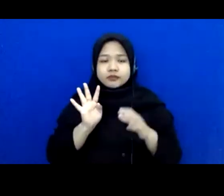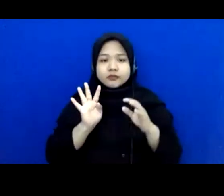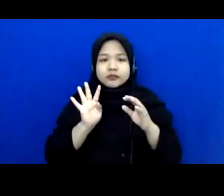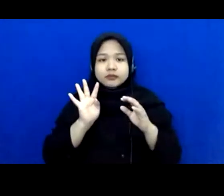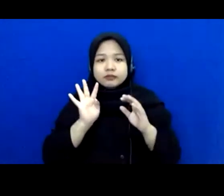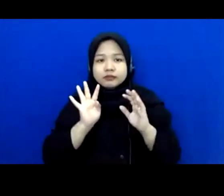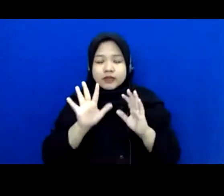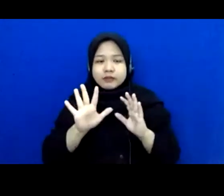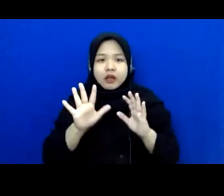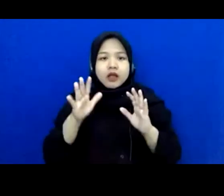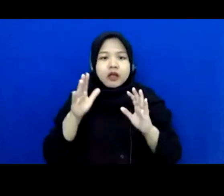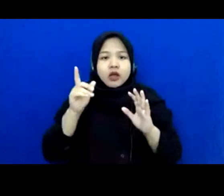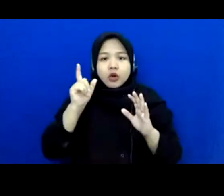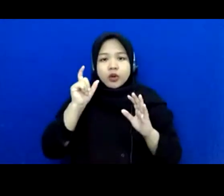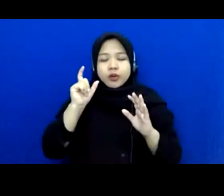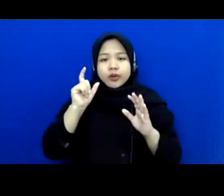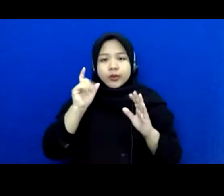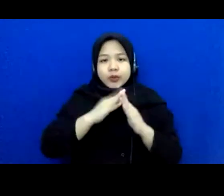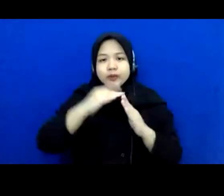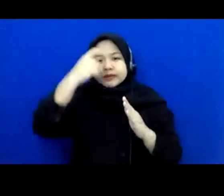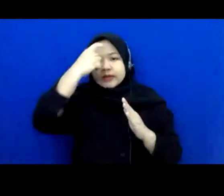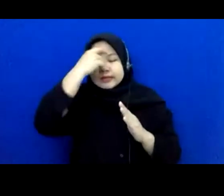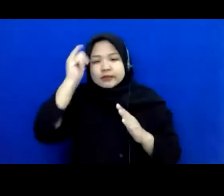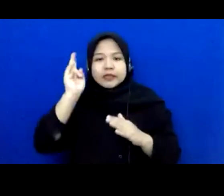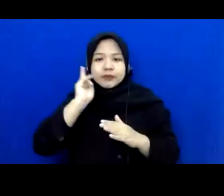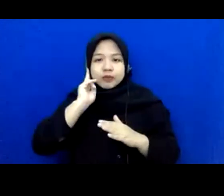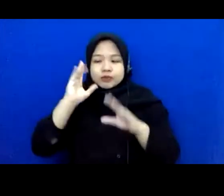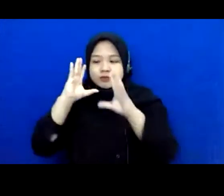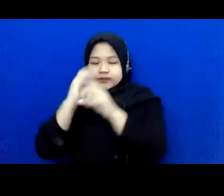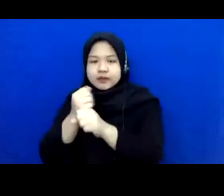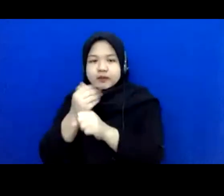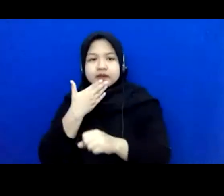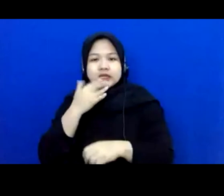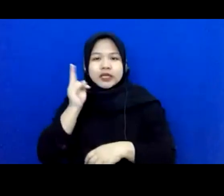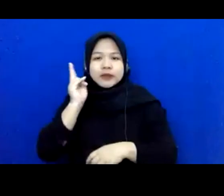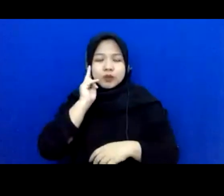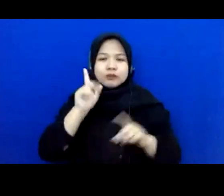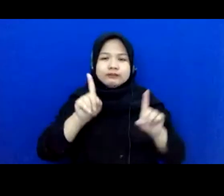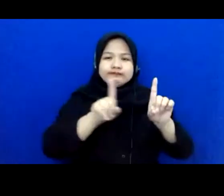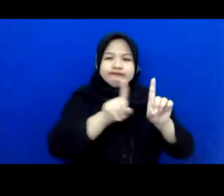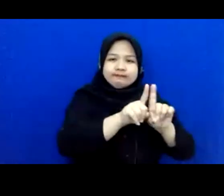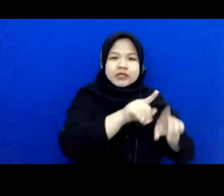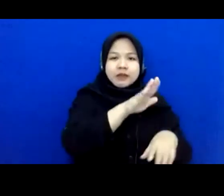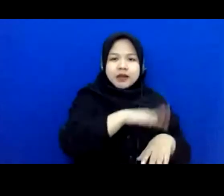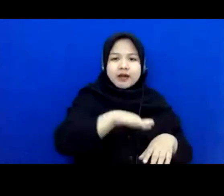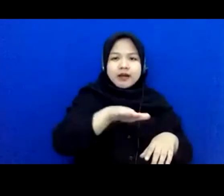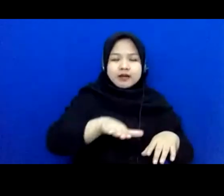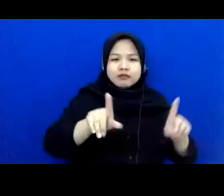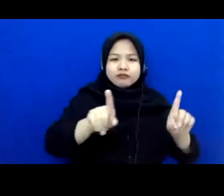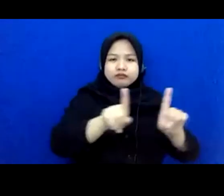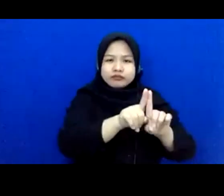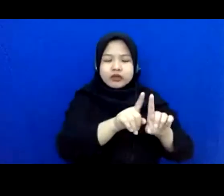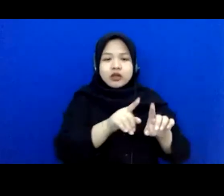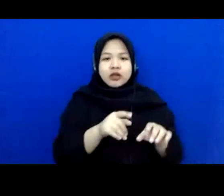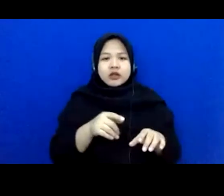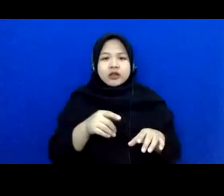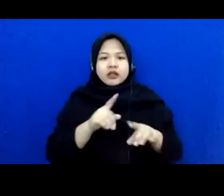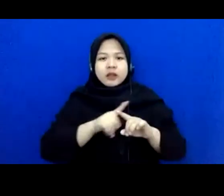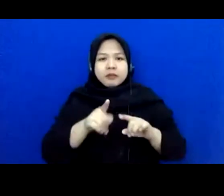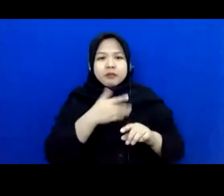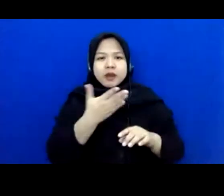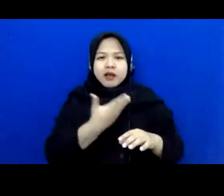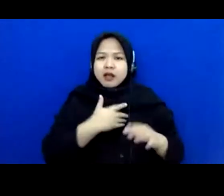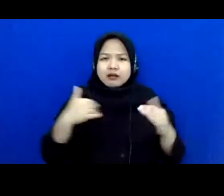and child working together and i tell you the transformation of mother is fantastic when they first started they look very tired now they make up they go for